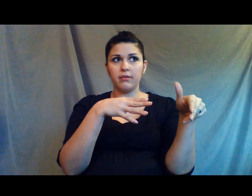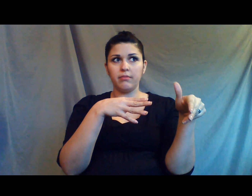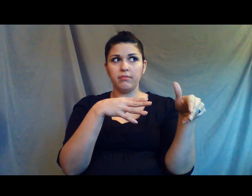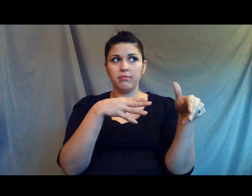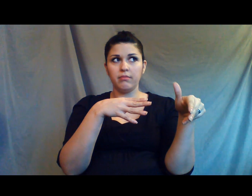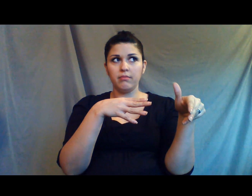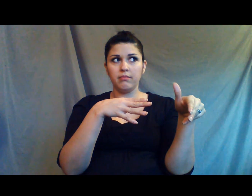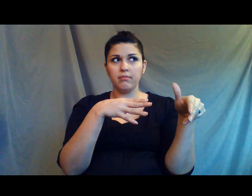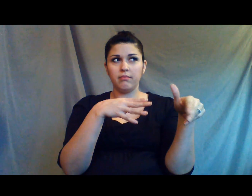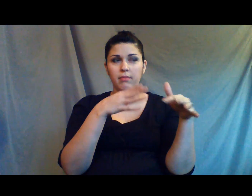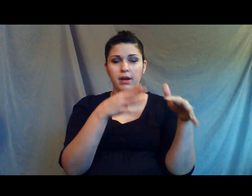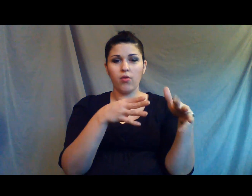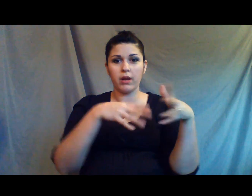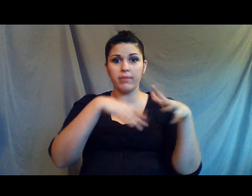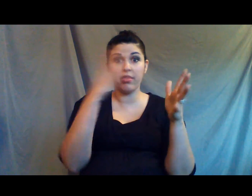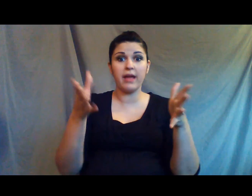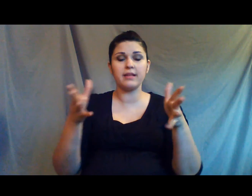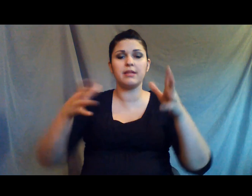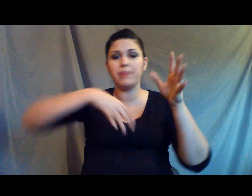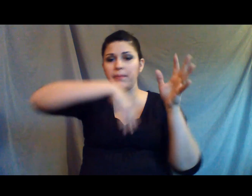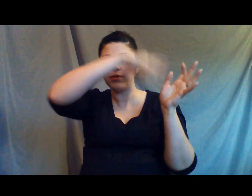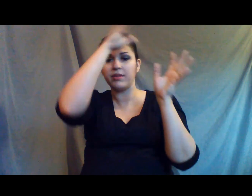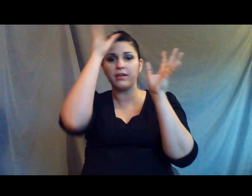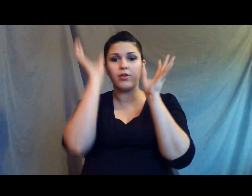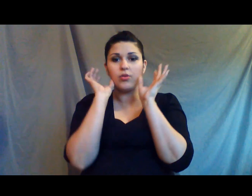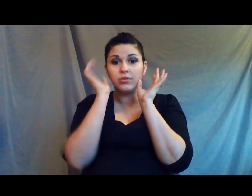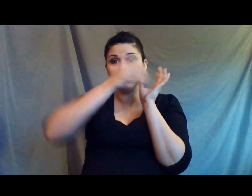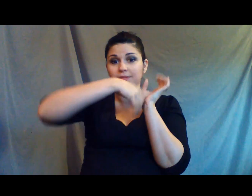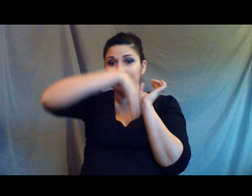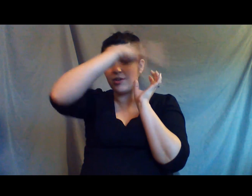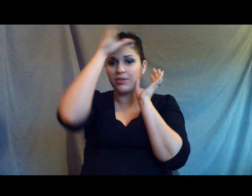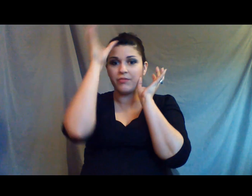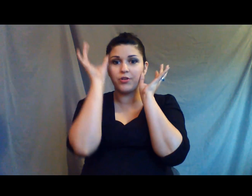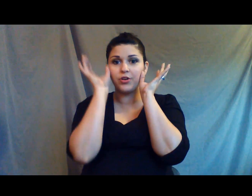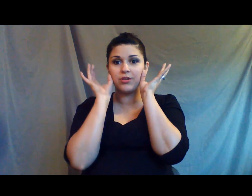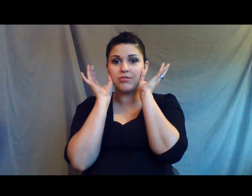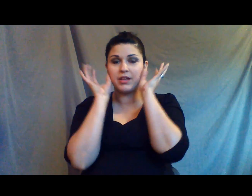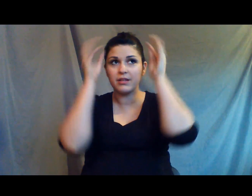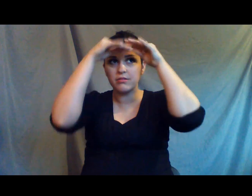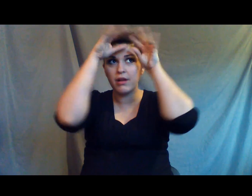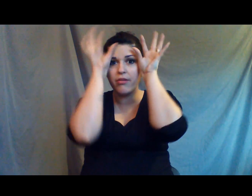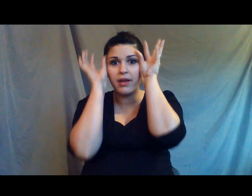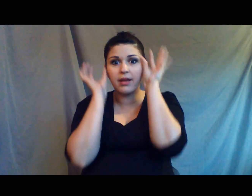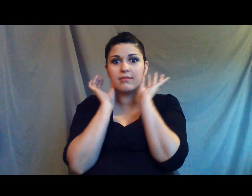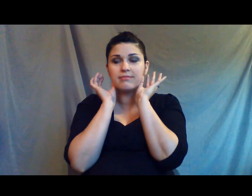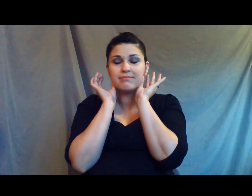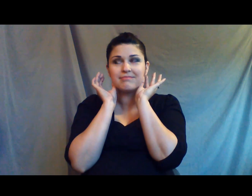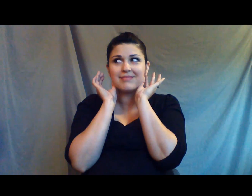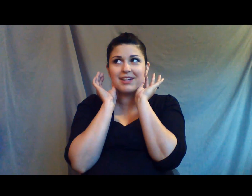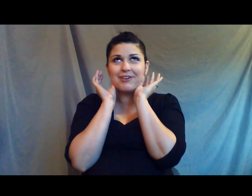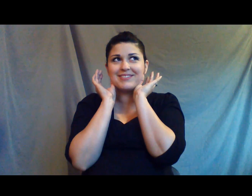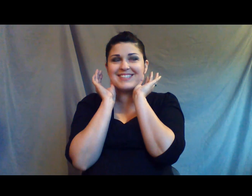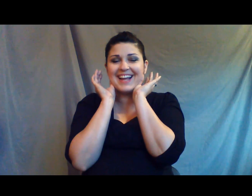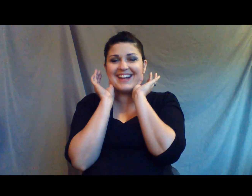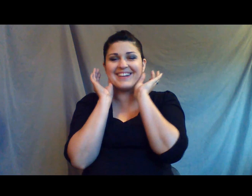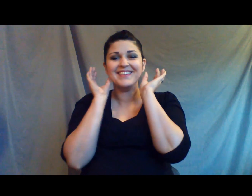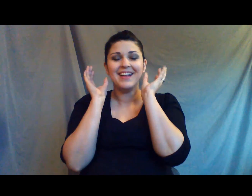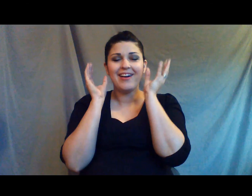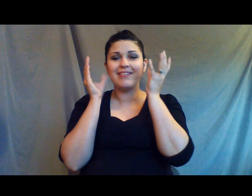minority, but they as in people that are cold. You know, with the fur things around their head. You know what saying? Am I